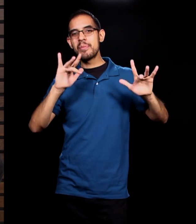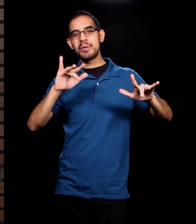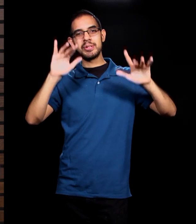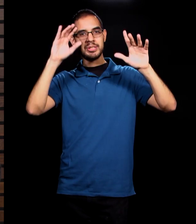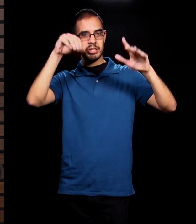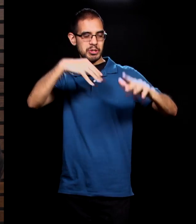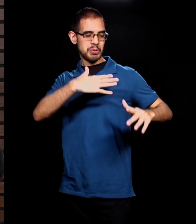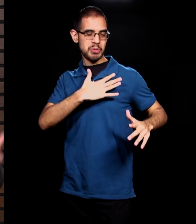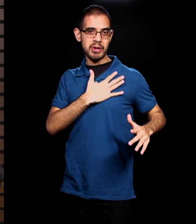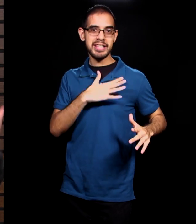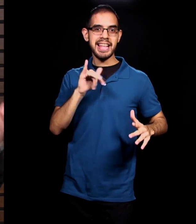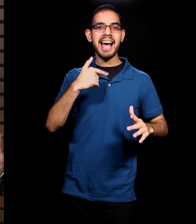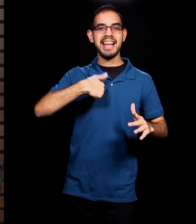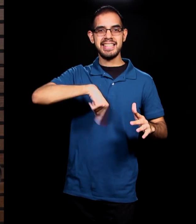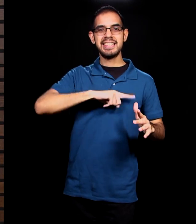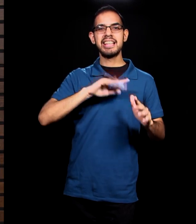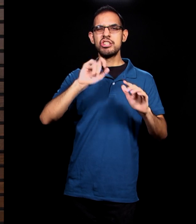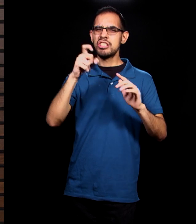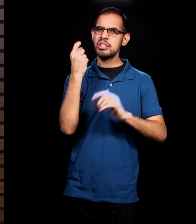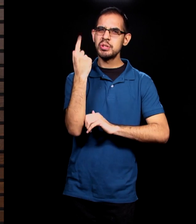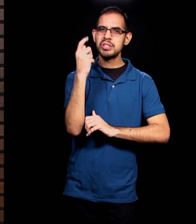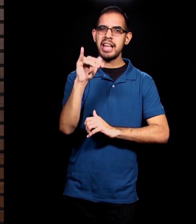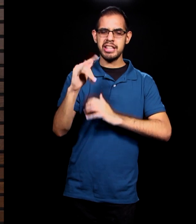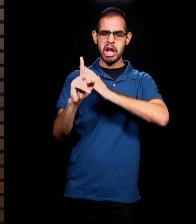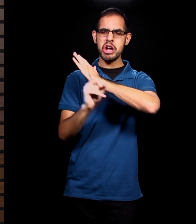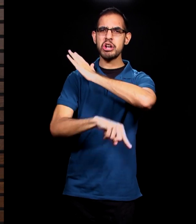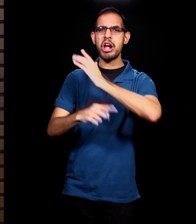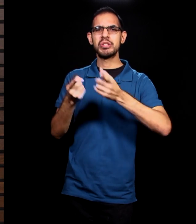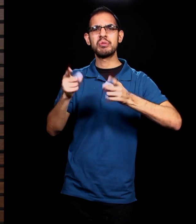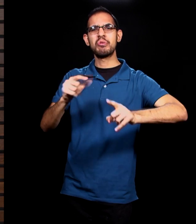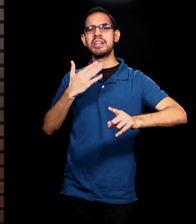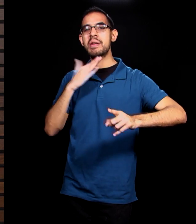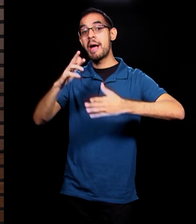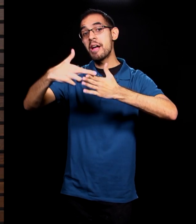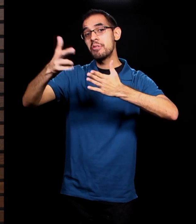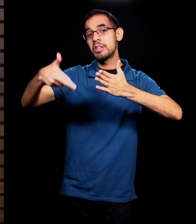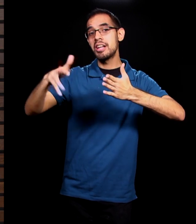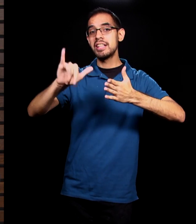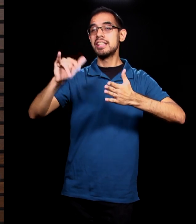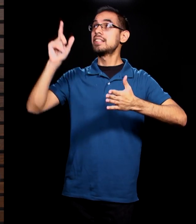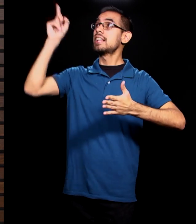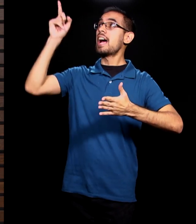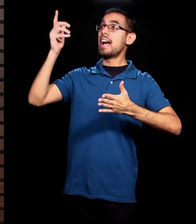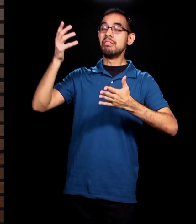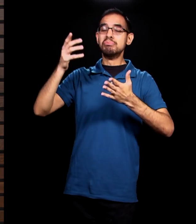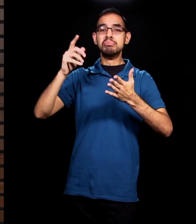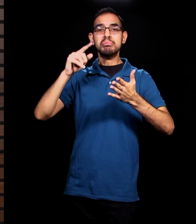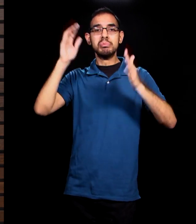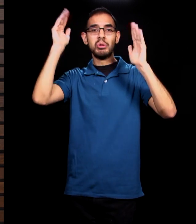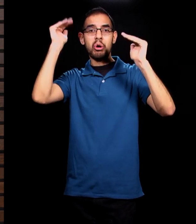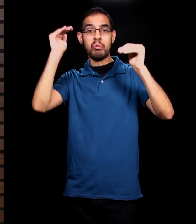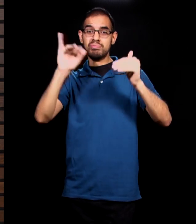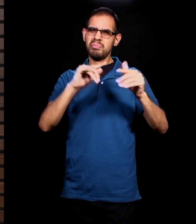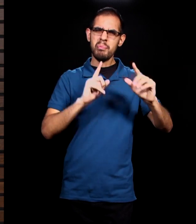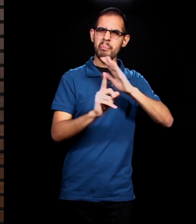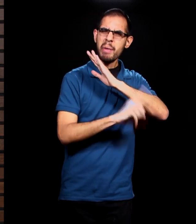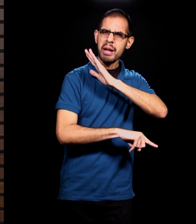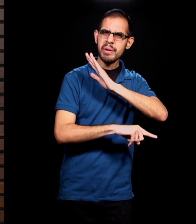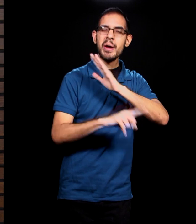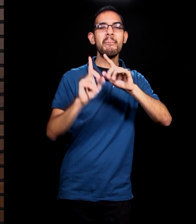understand the gravity and the reality of consequences. But there's hope that is revealed as well. No sinner deserves God's favor,